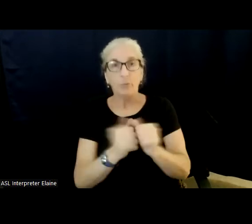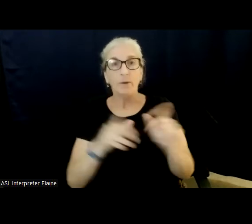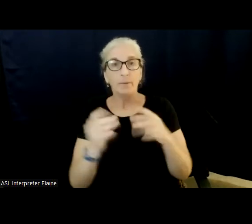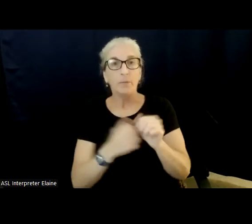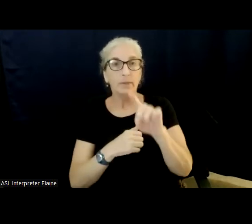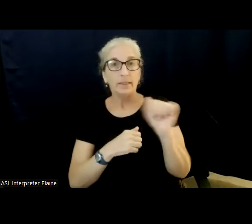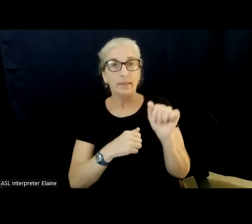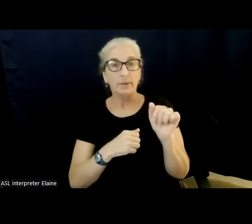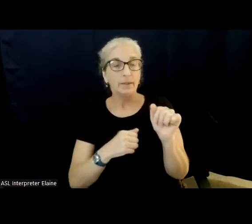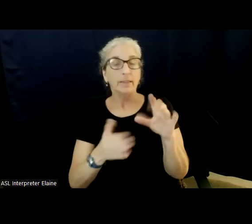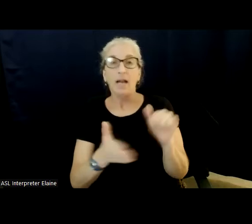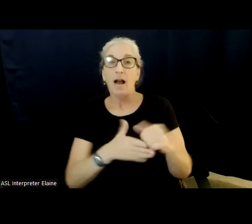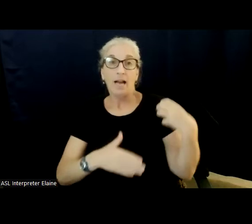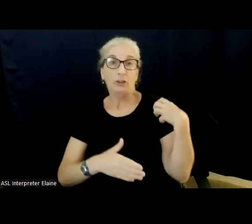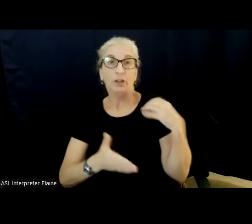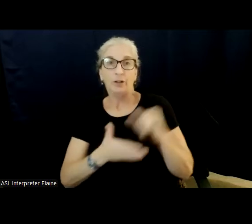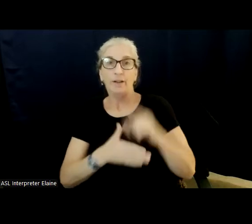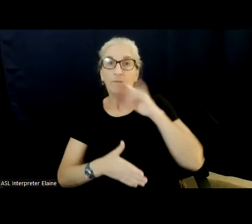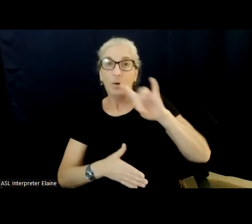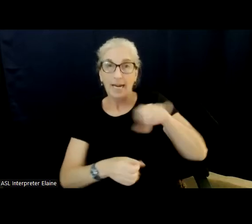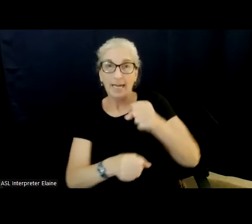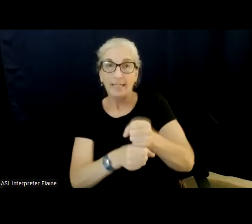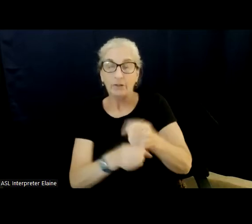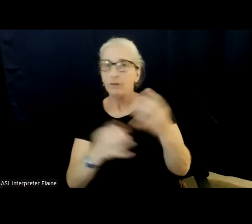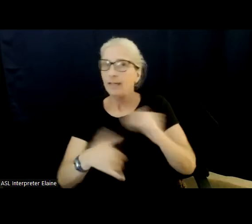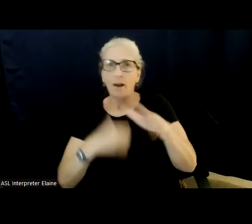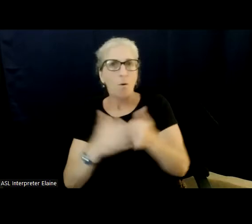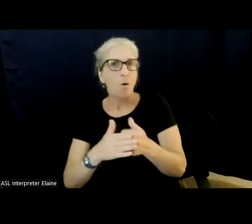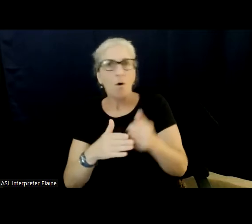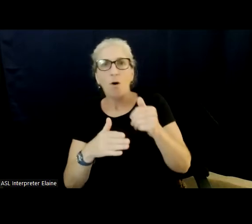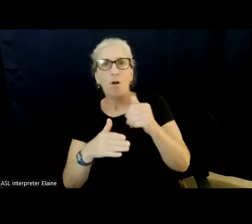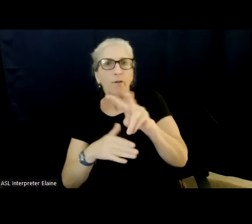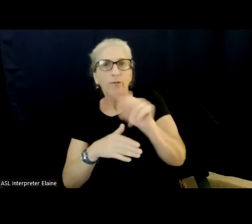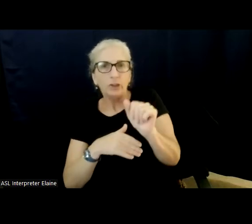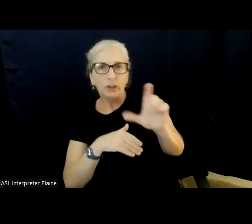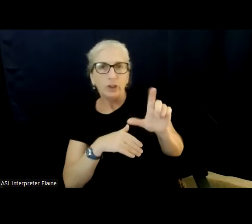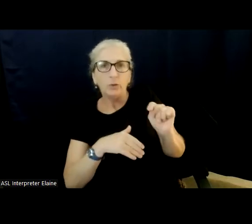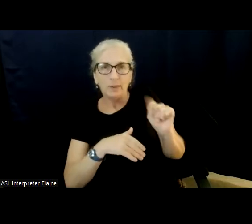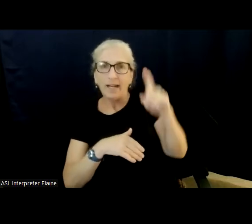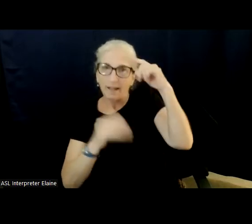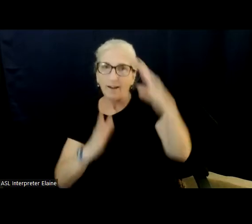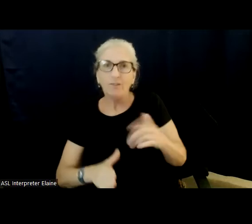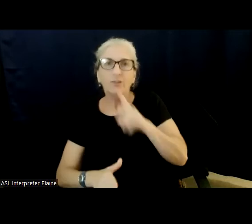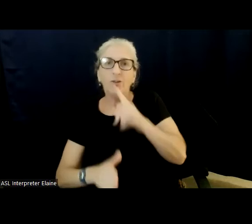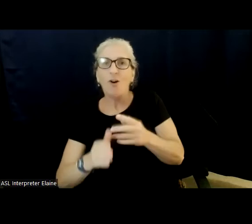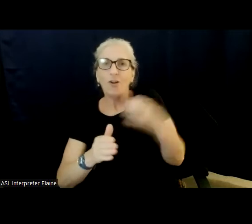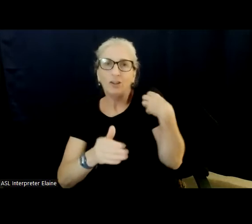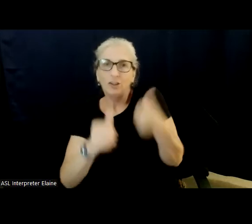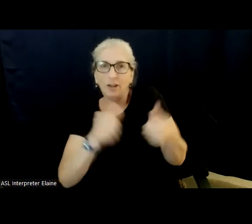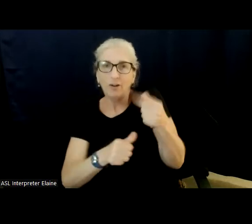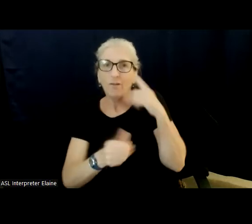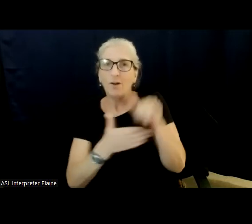become a tradition of all lieutenant governors to chair it. There are many, many things we got accomplished, but the two lasting ones were